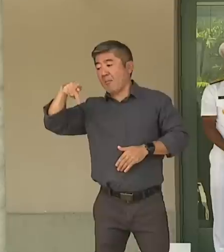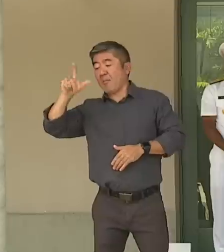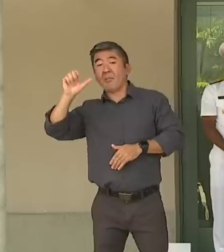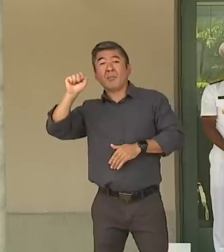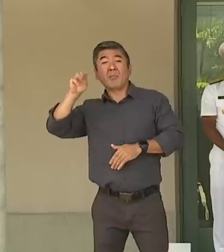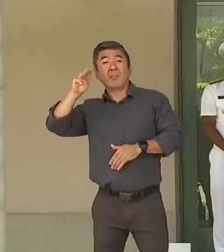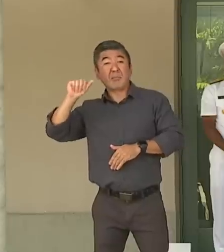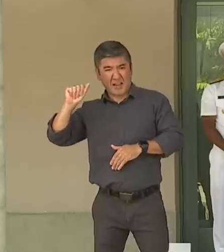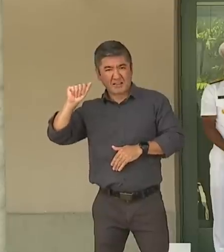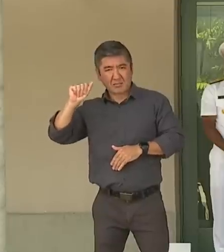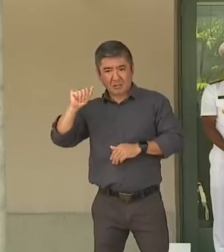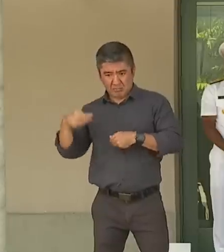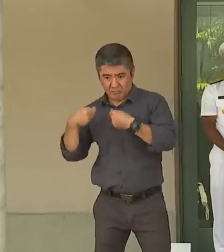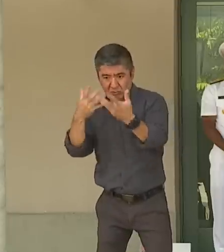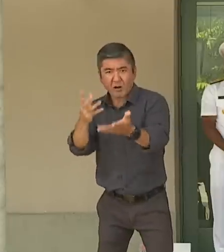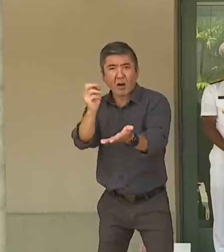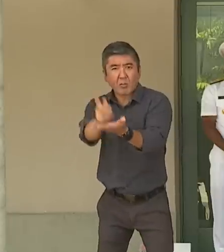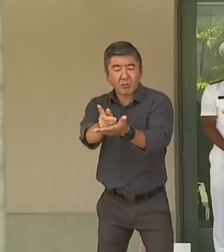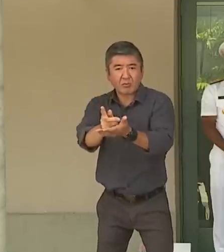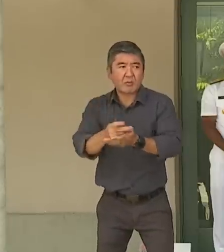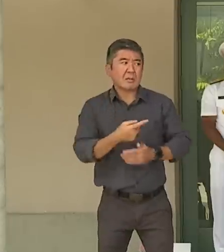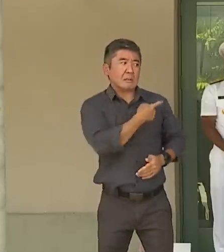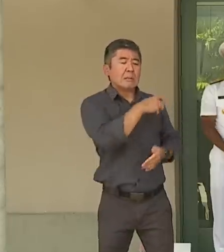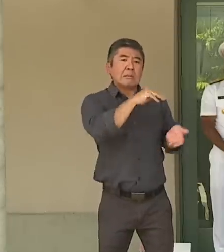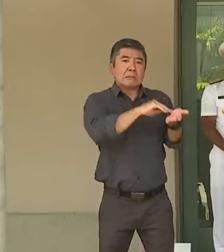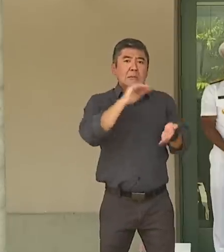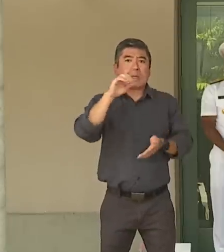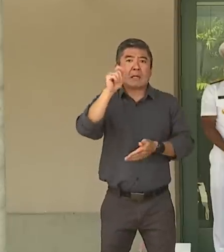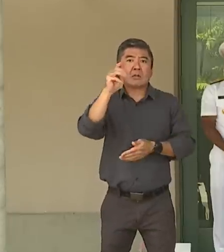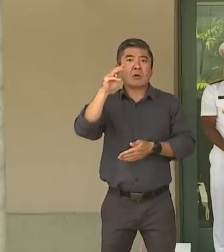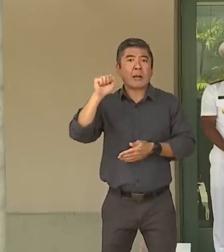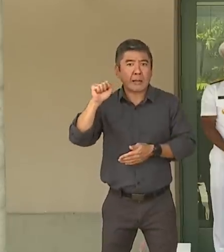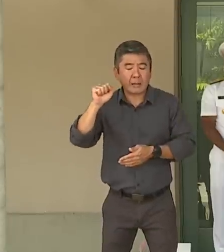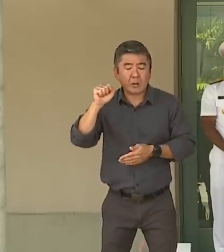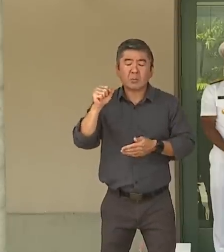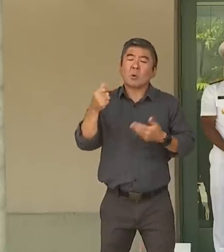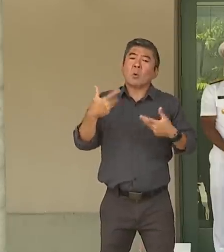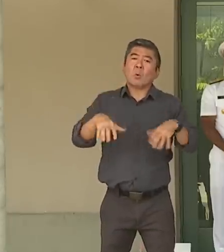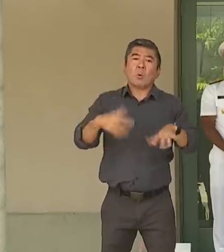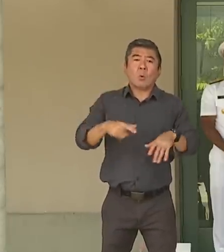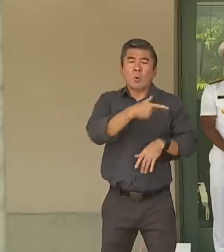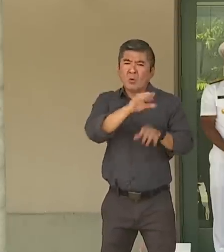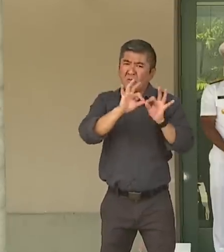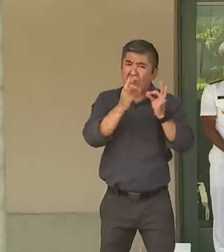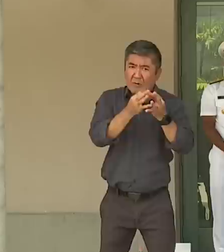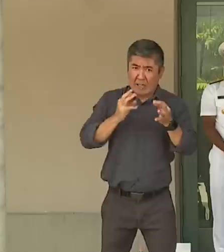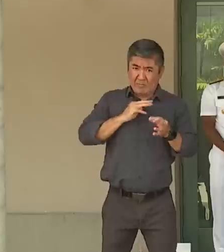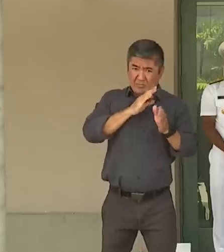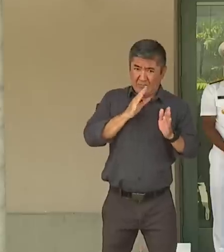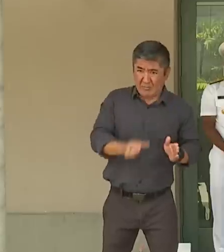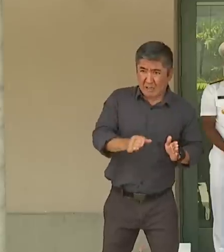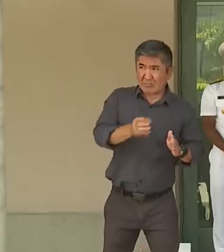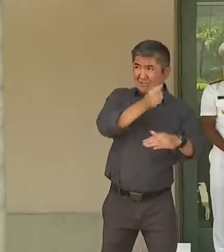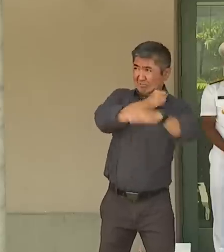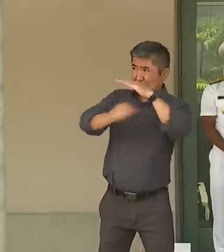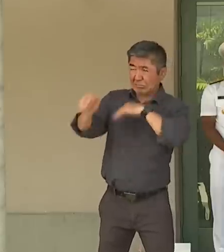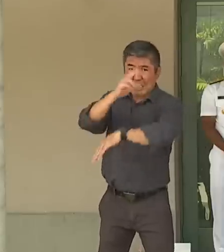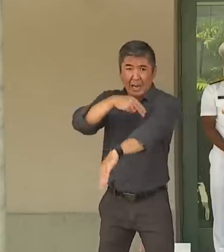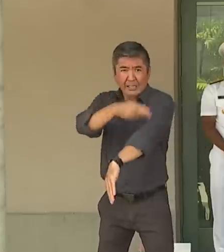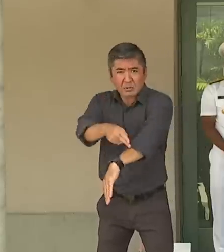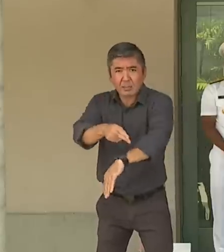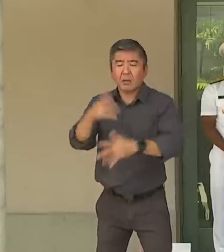members, who, thank God, was able to get well after just four days because she quickly got to the hospital and got steroids and convalescent plasma.